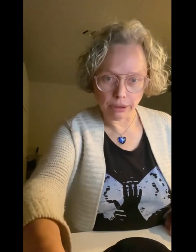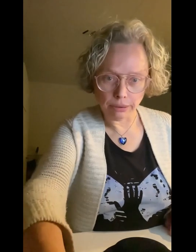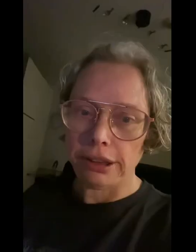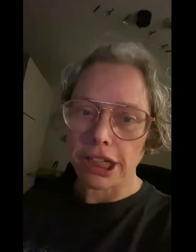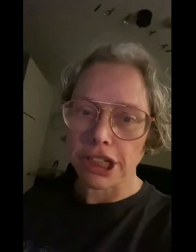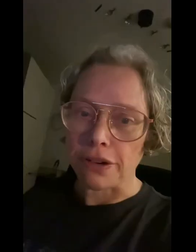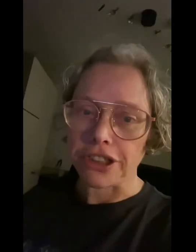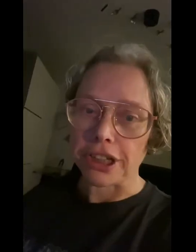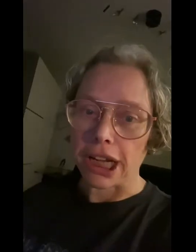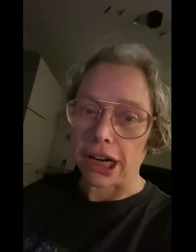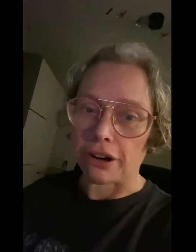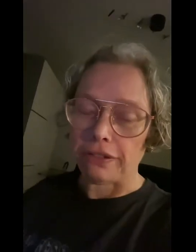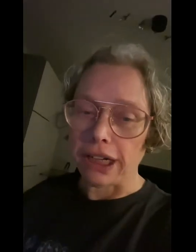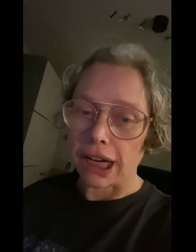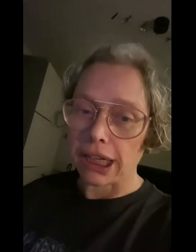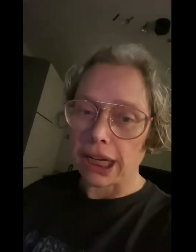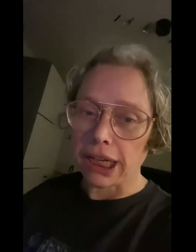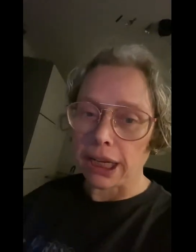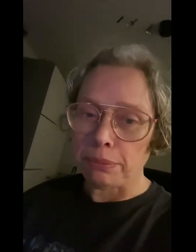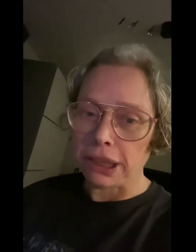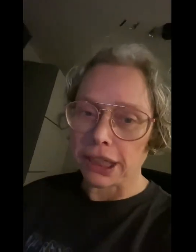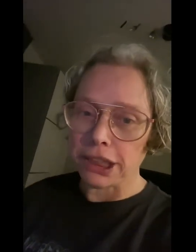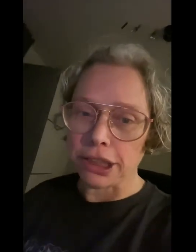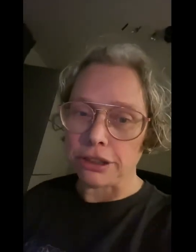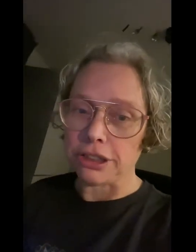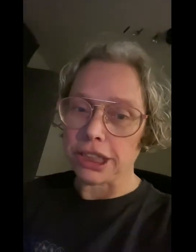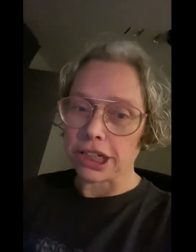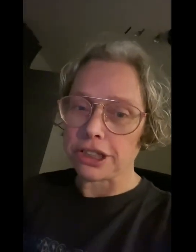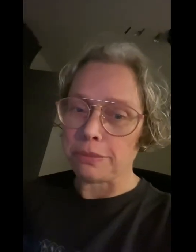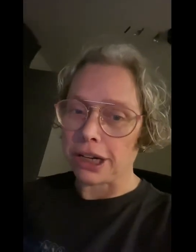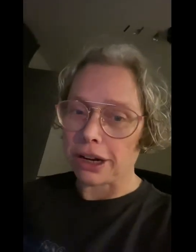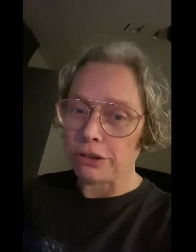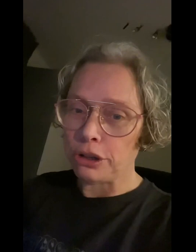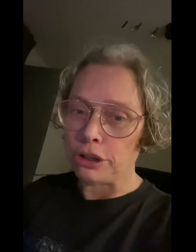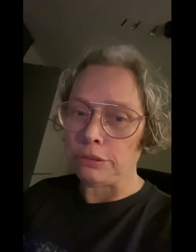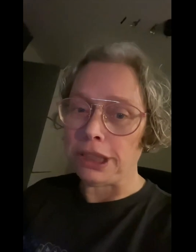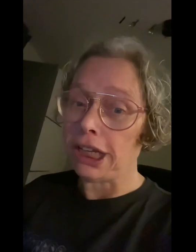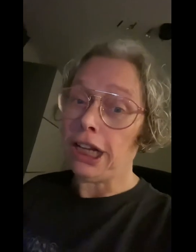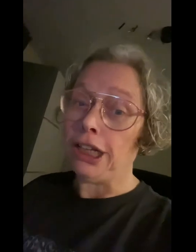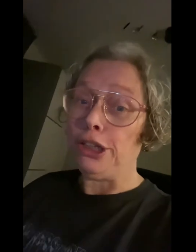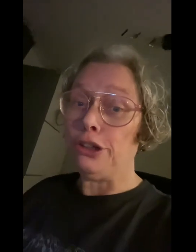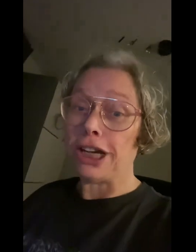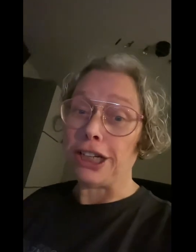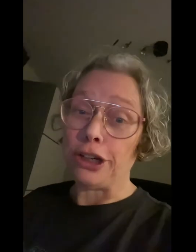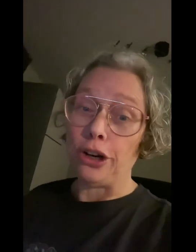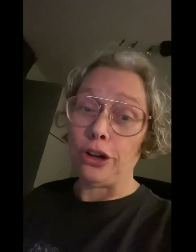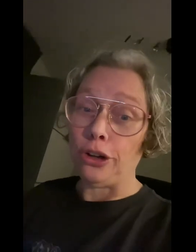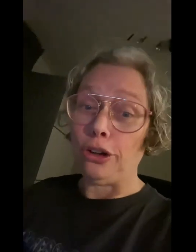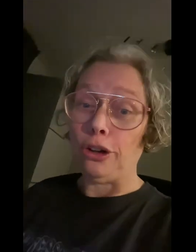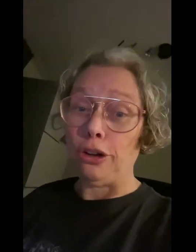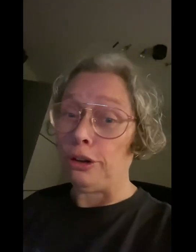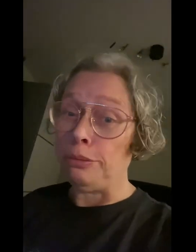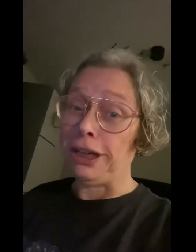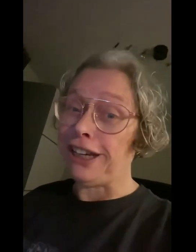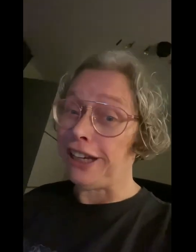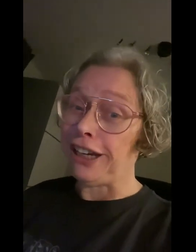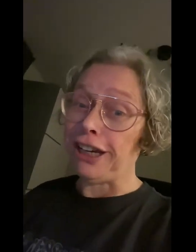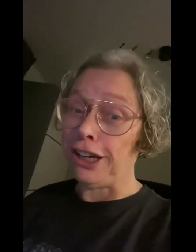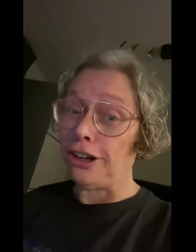This was Erwina, a.k.a. Pina Jones. It doesn't matter how you call me, you can call me, you